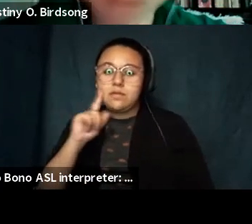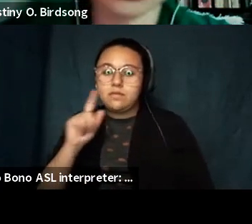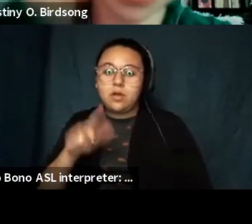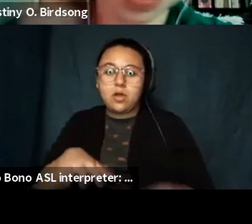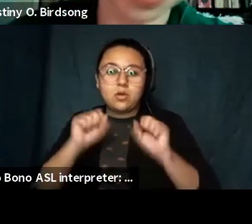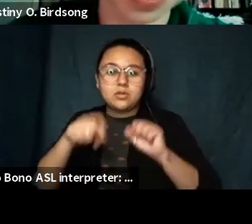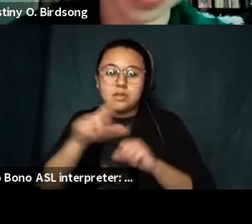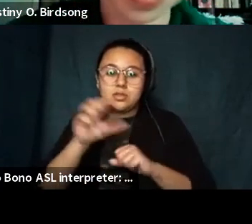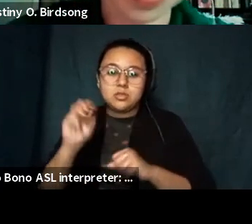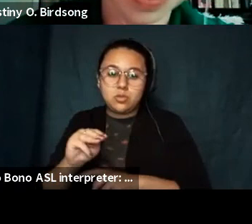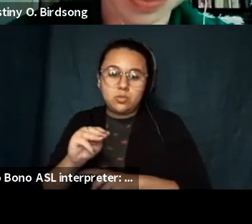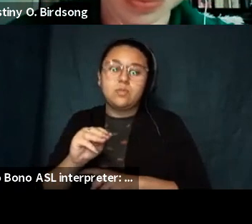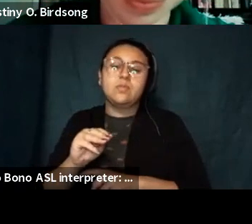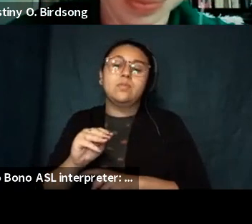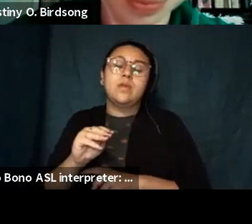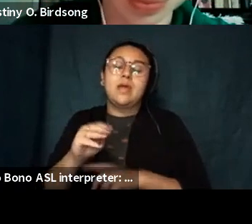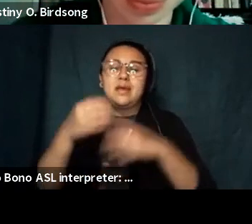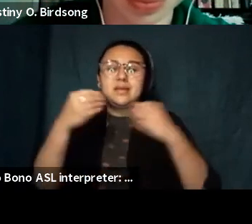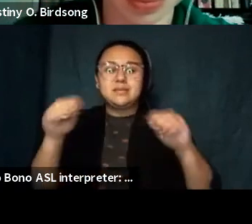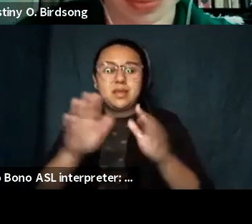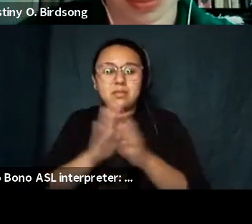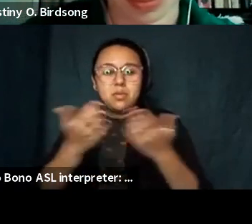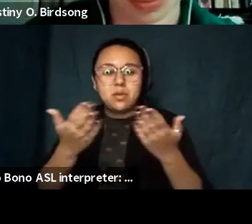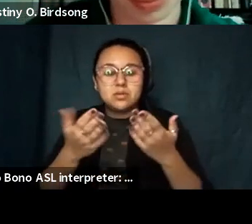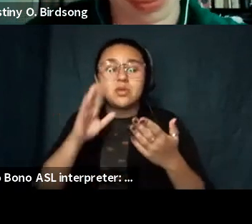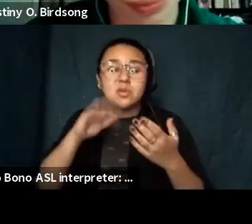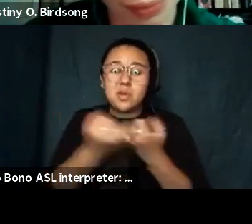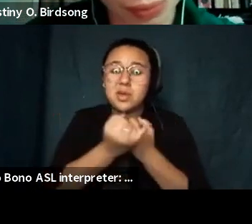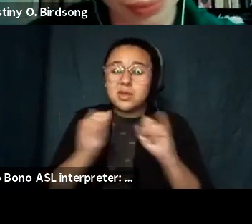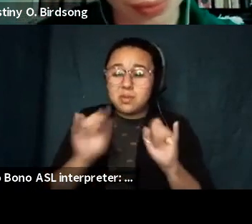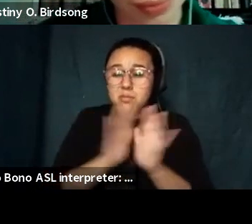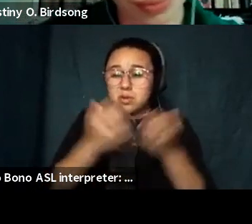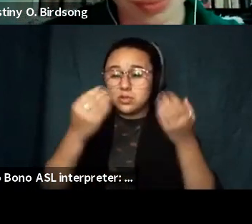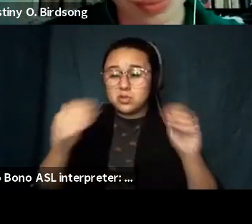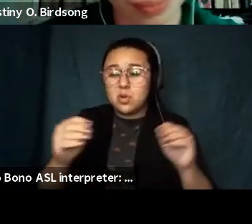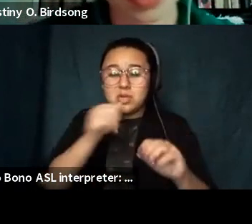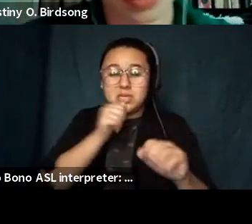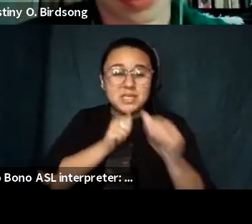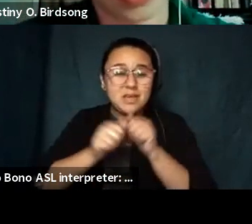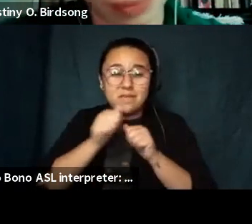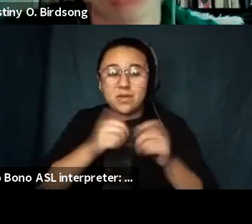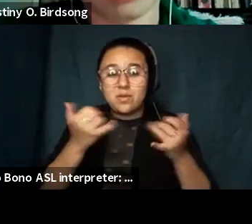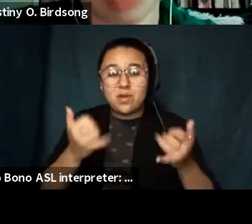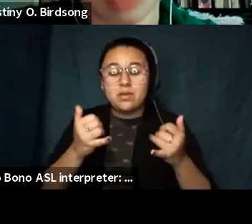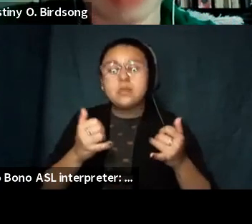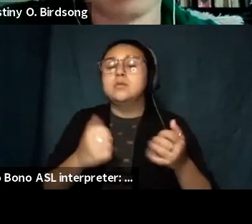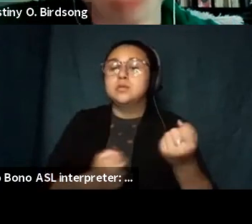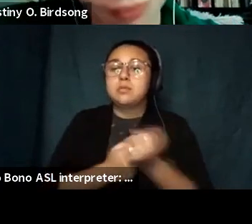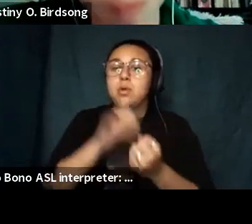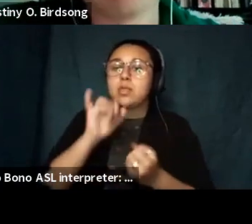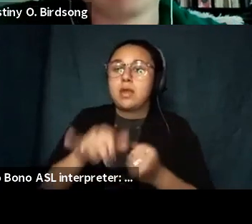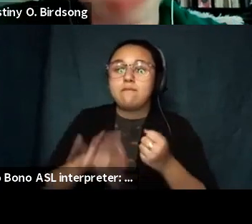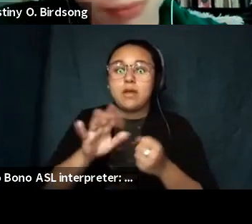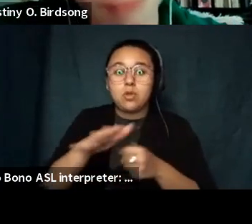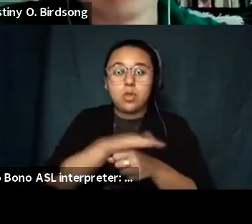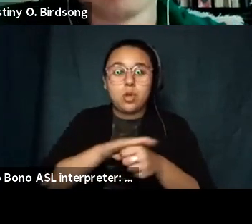um we know bookstores uh independent bookstores are suffering right now so supporting them find your local bookstore and support it is really